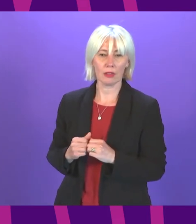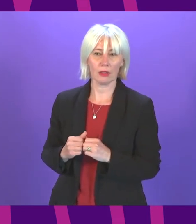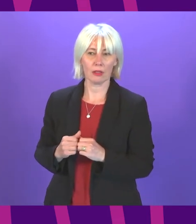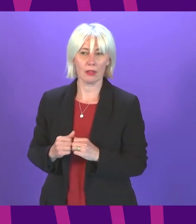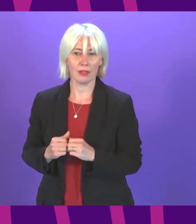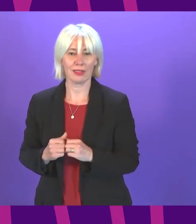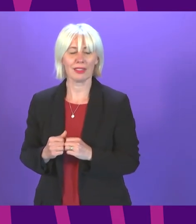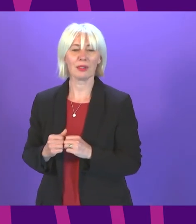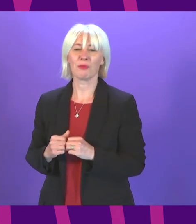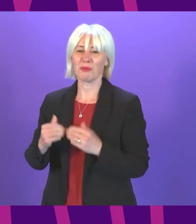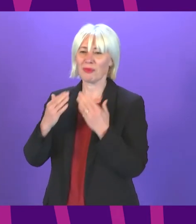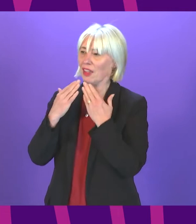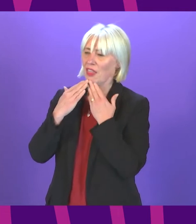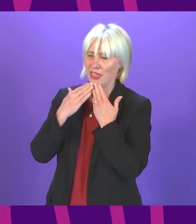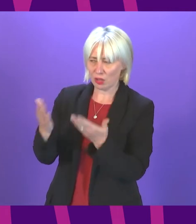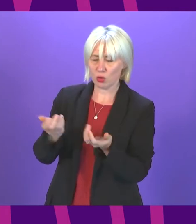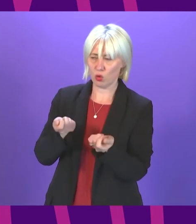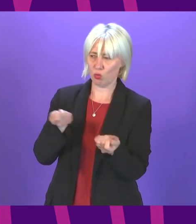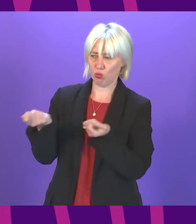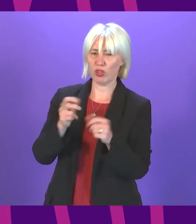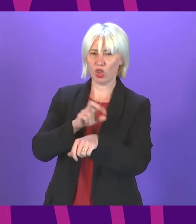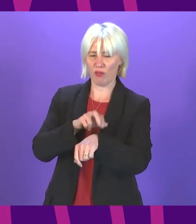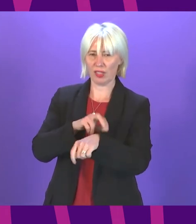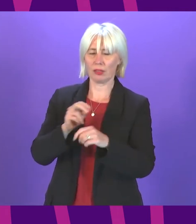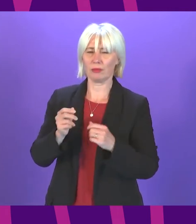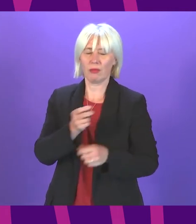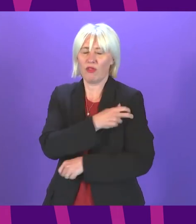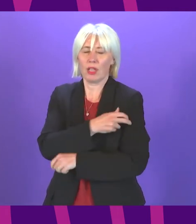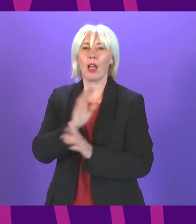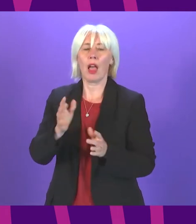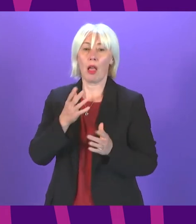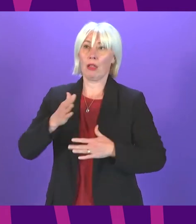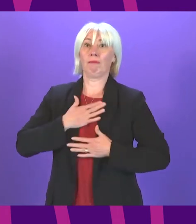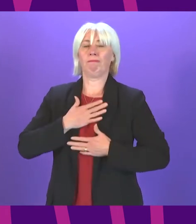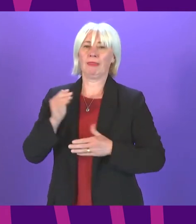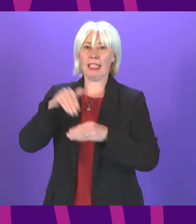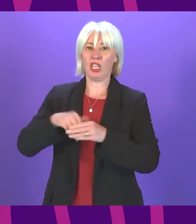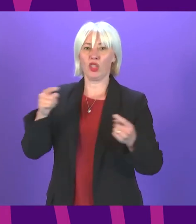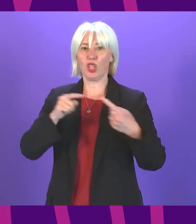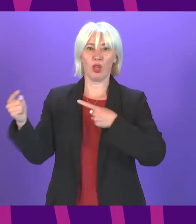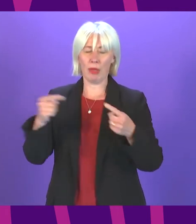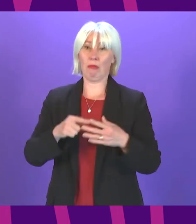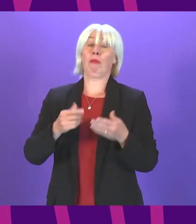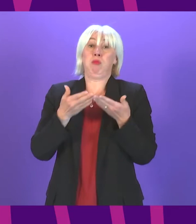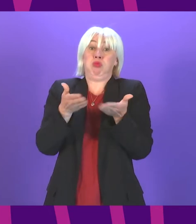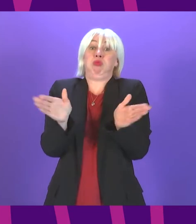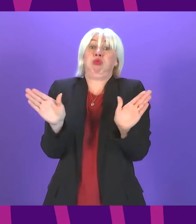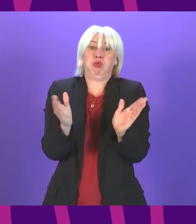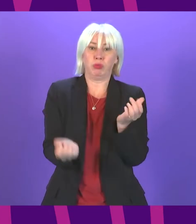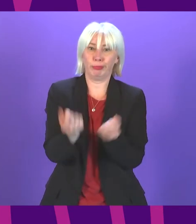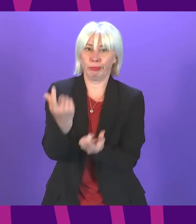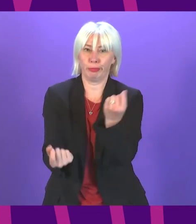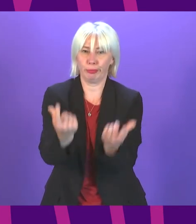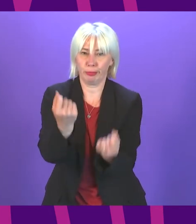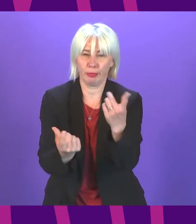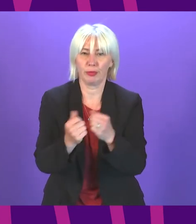thank you very much presiding officer and I appreciate the opportunity to take part in this debate it certainly looks like there's a wide range of issues coming up to